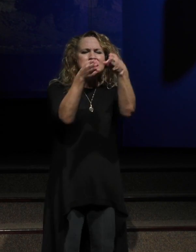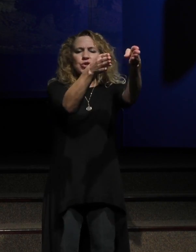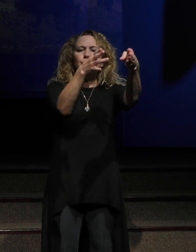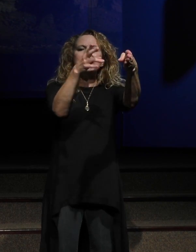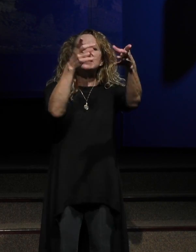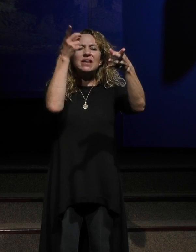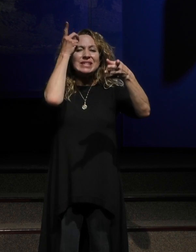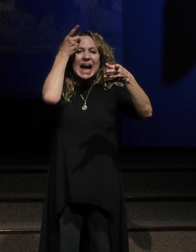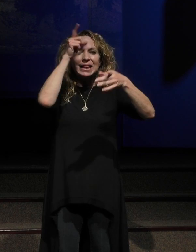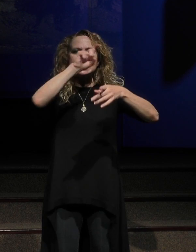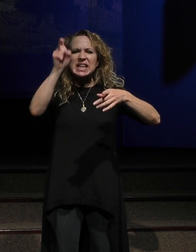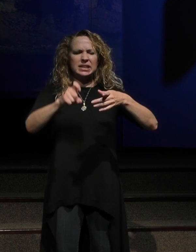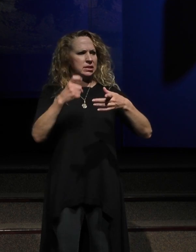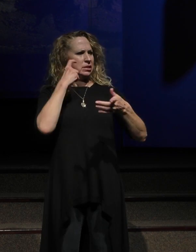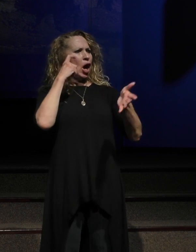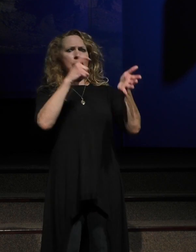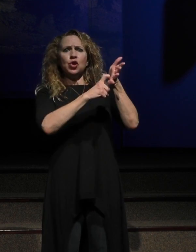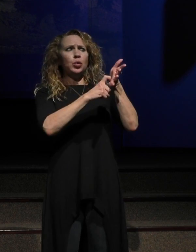wasn't expecting.